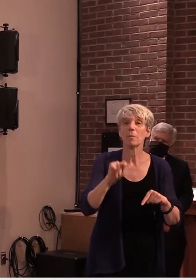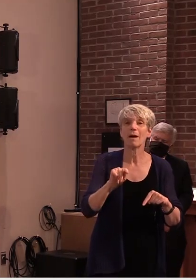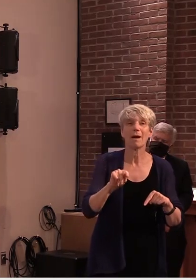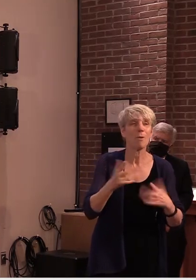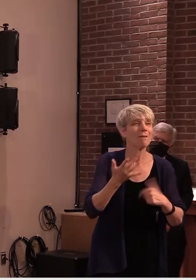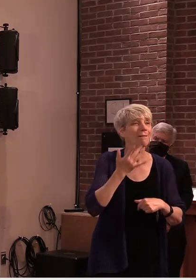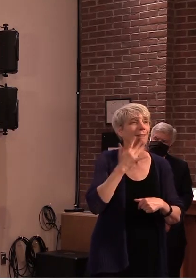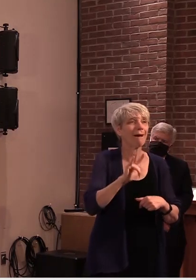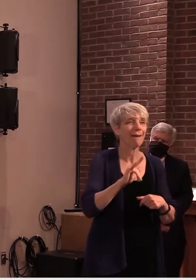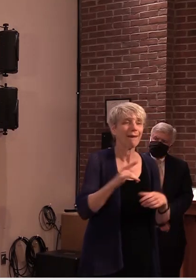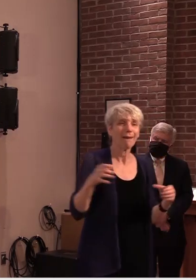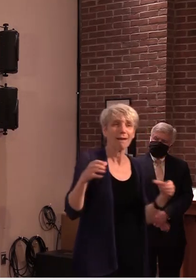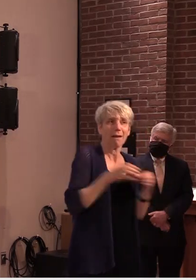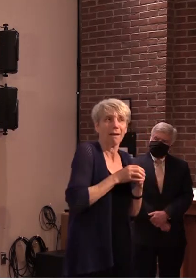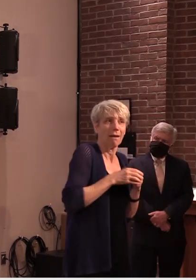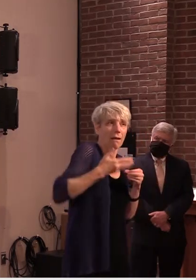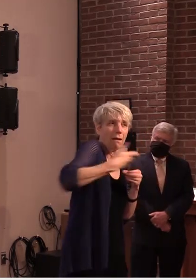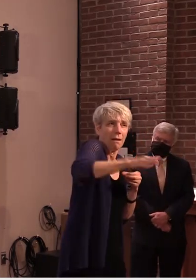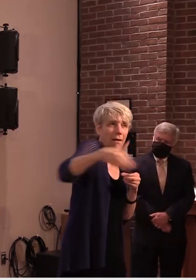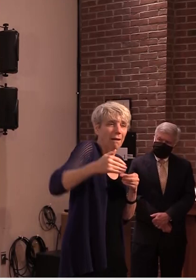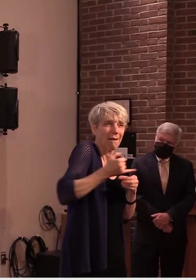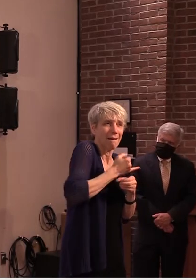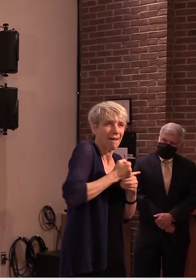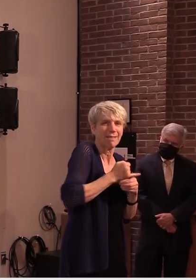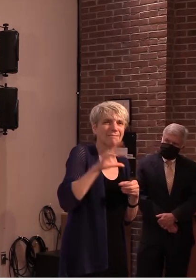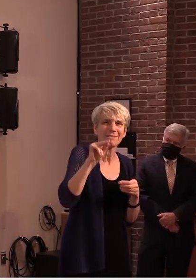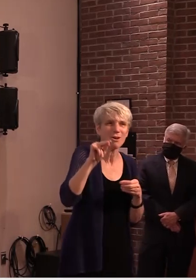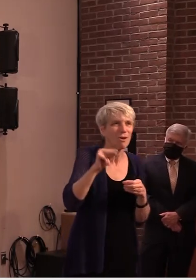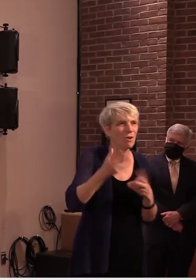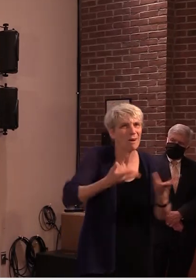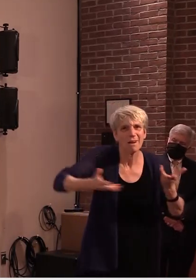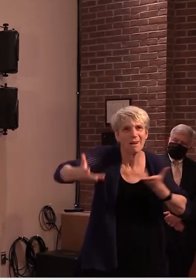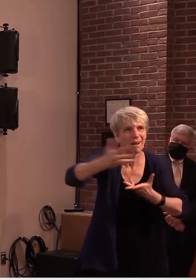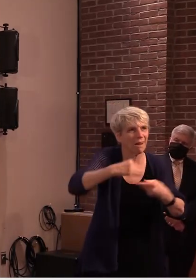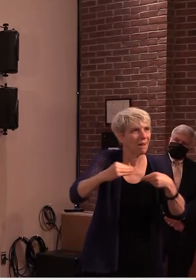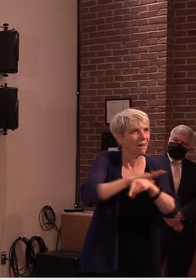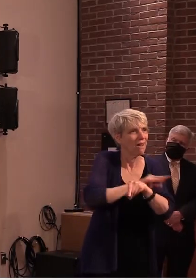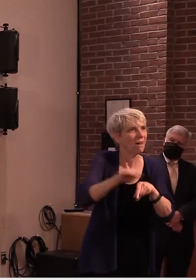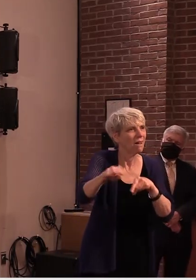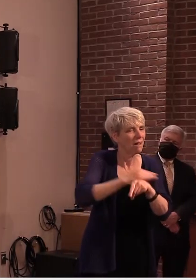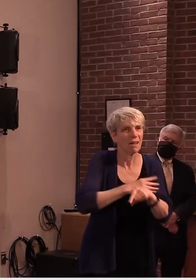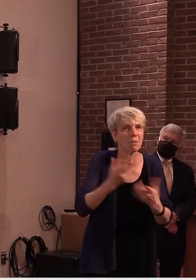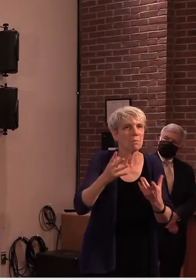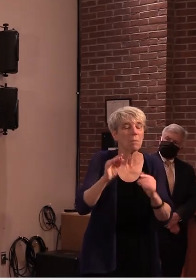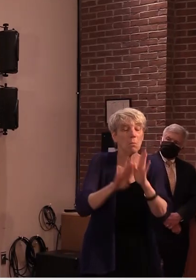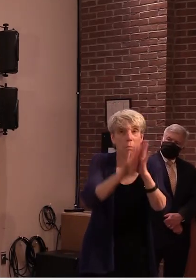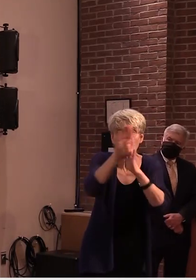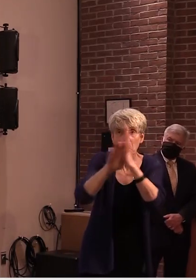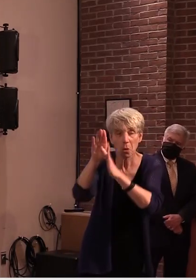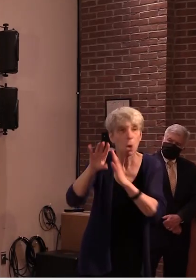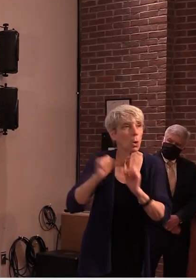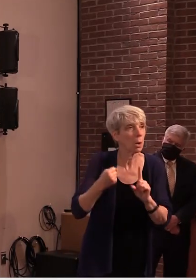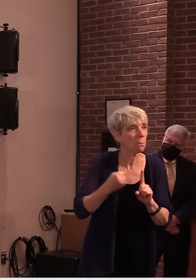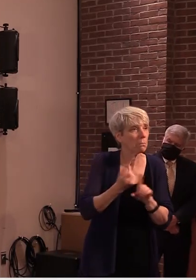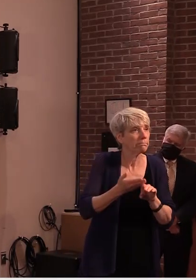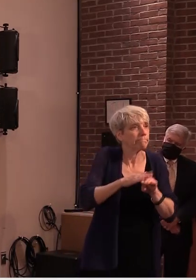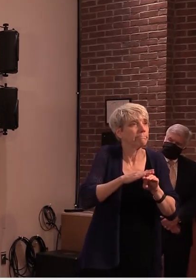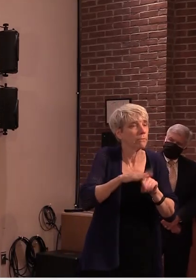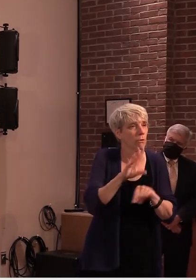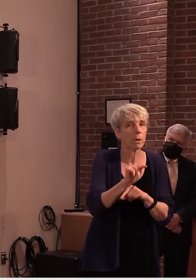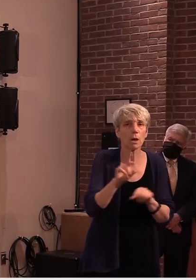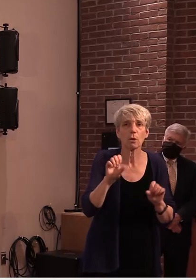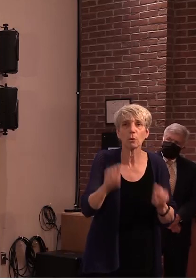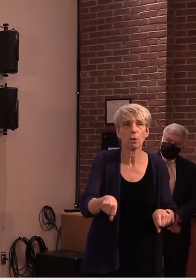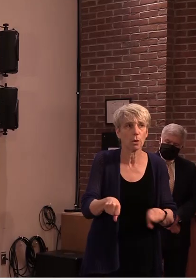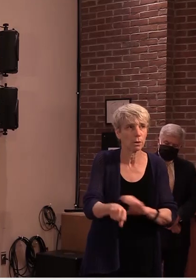limited outbreaks as we very cautiously continue to restart vermont with this in mind we continue to